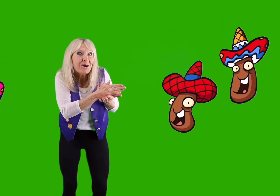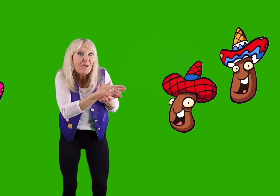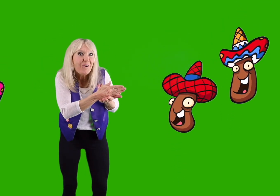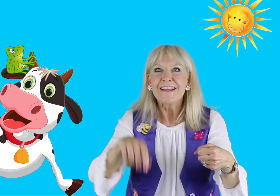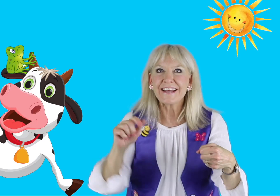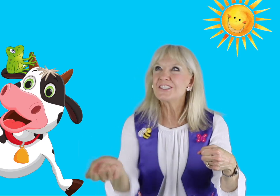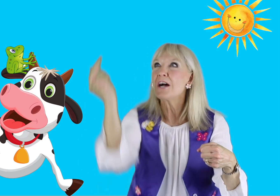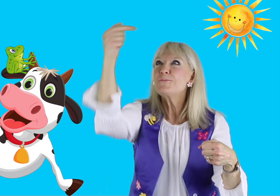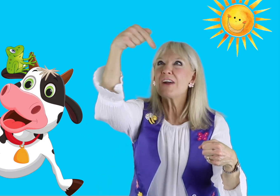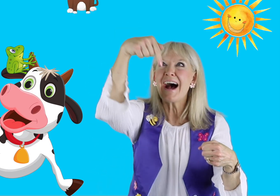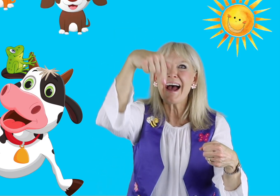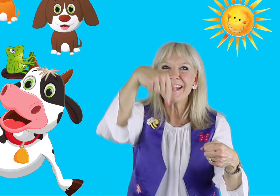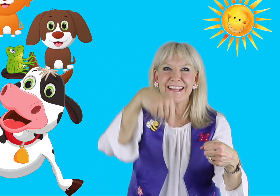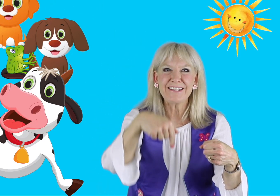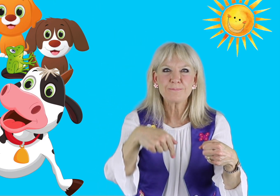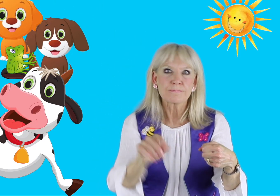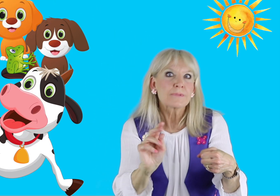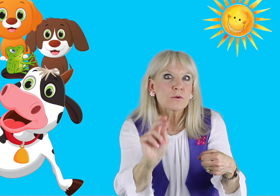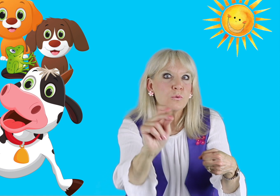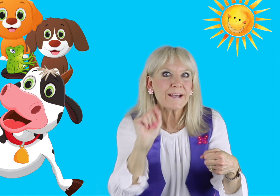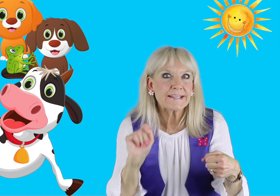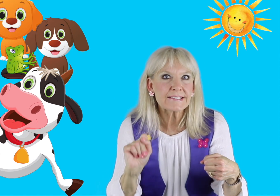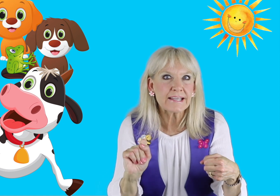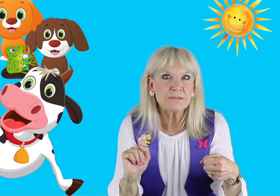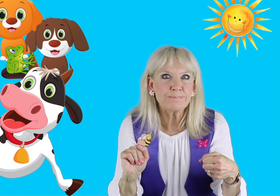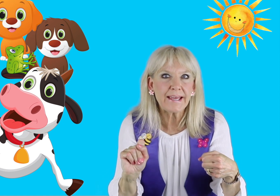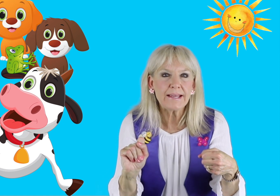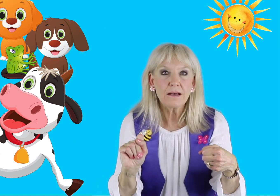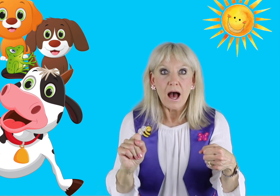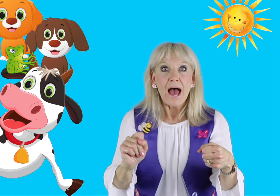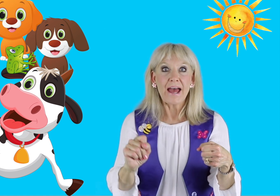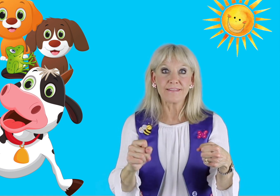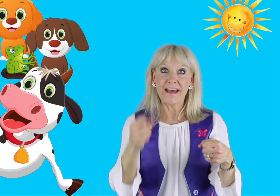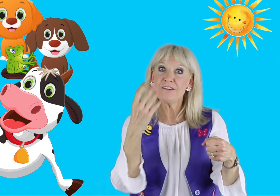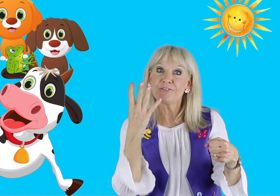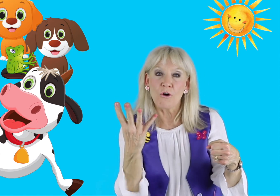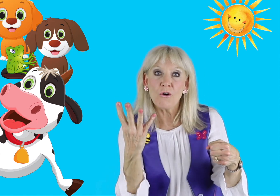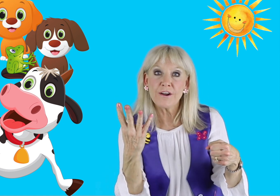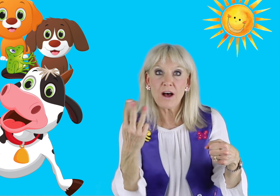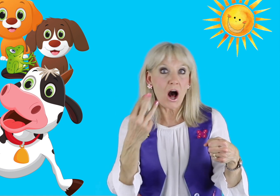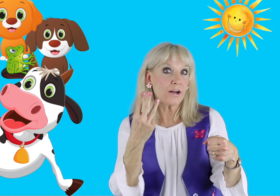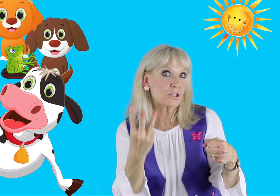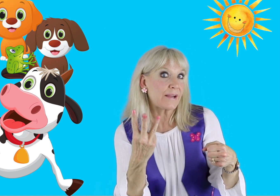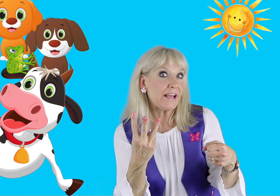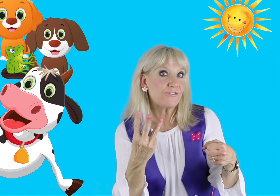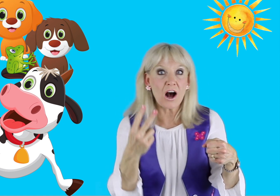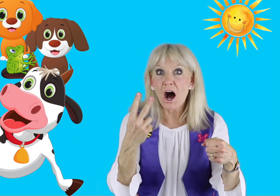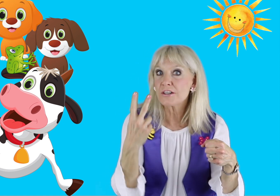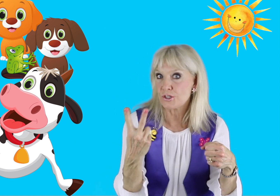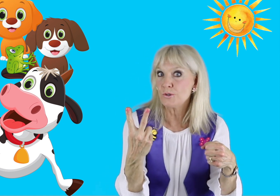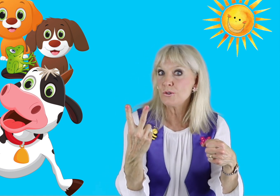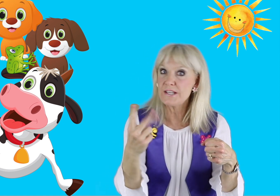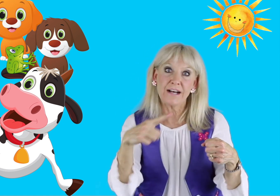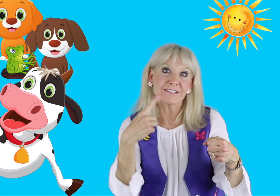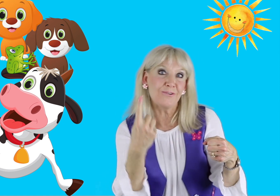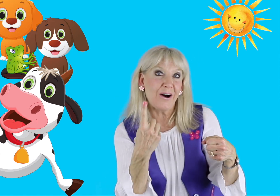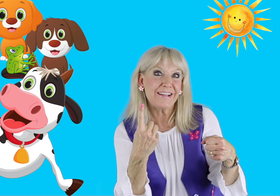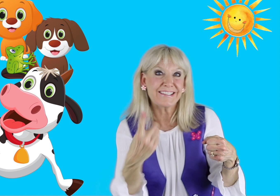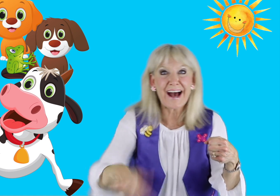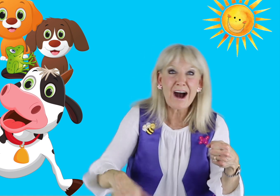They jumped right in, quick as can be, and then four dogs, three frogs, two ducks, and one cow